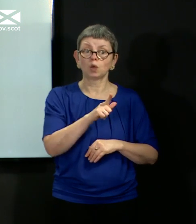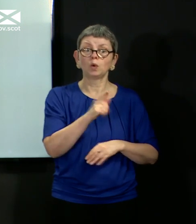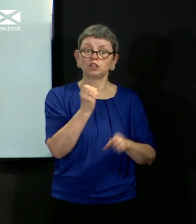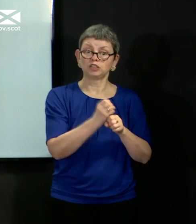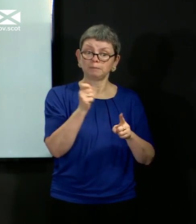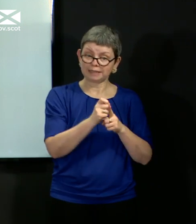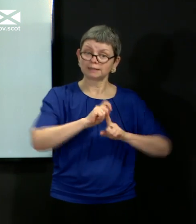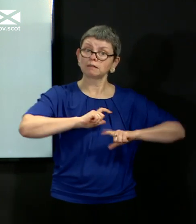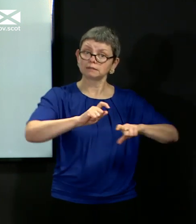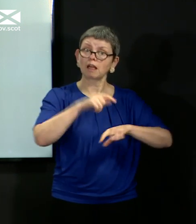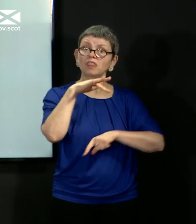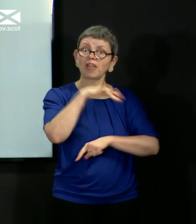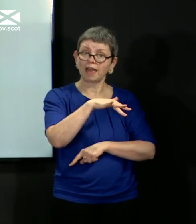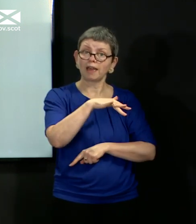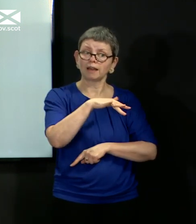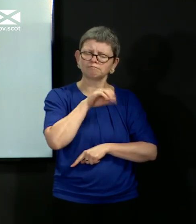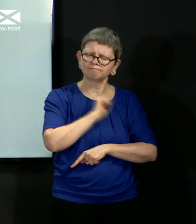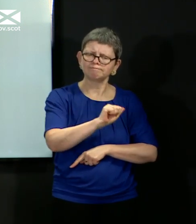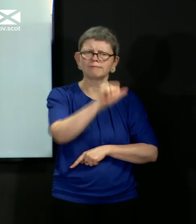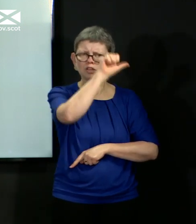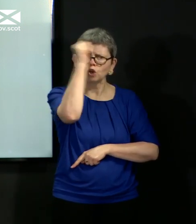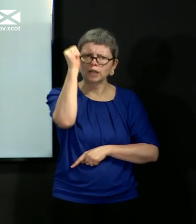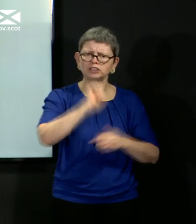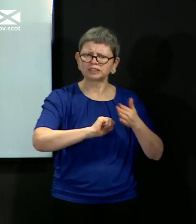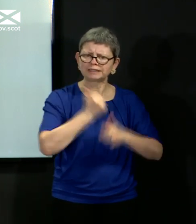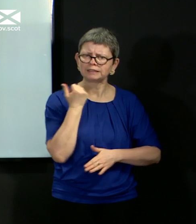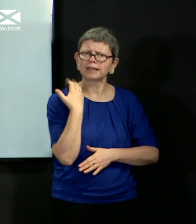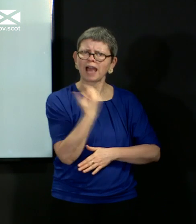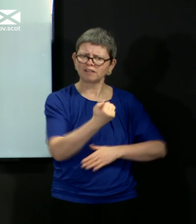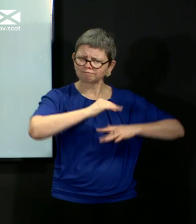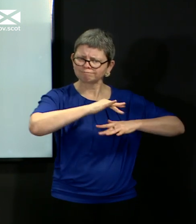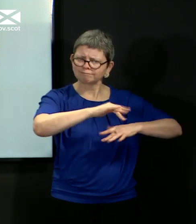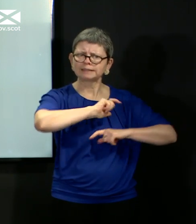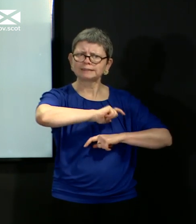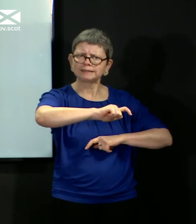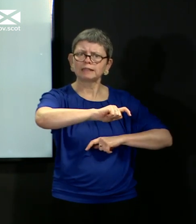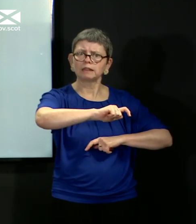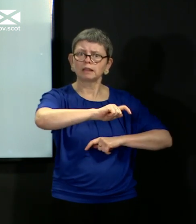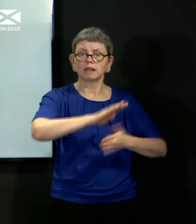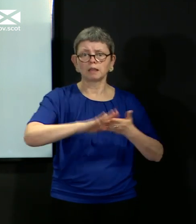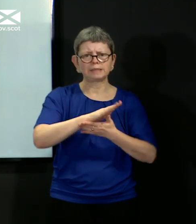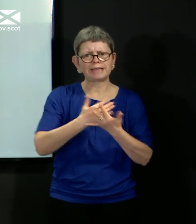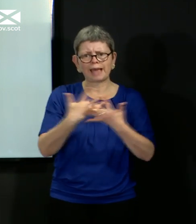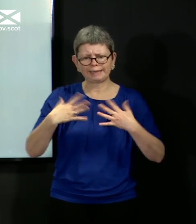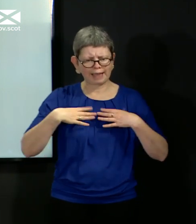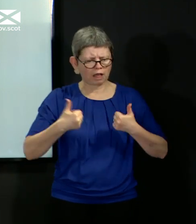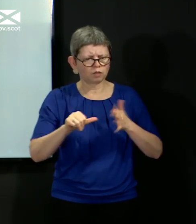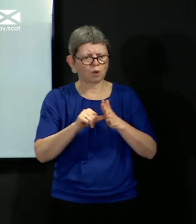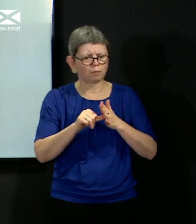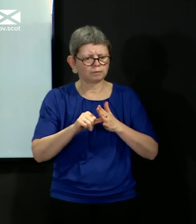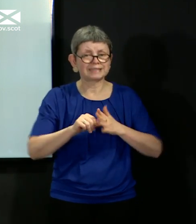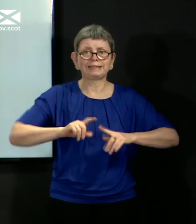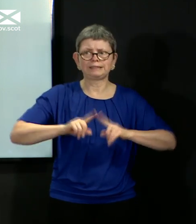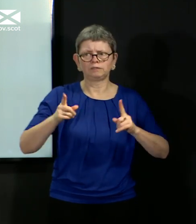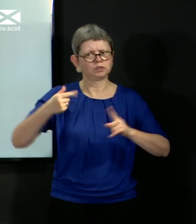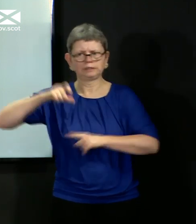there for you with all the expertise that it always had to answer and to deal with your health issues and health